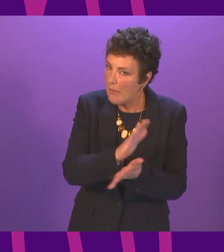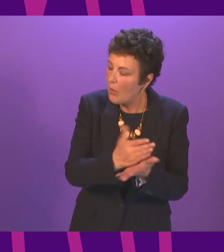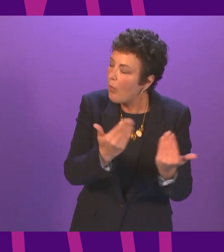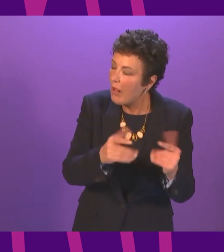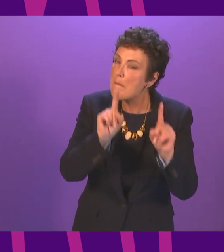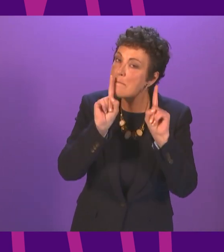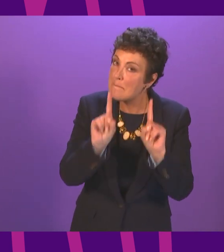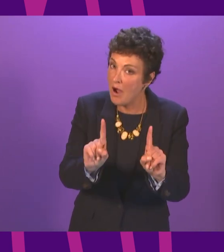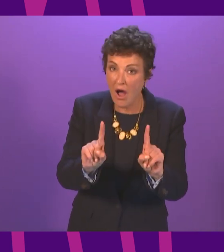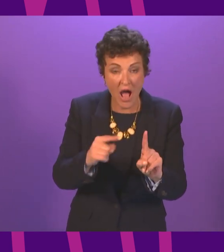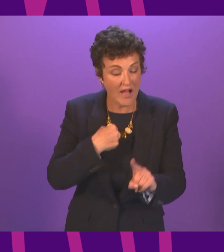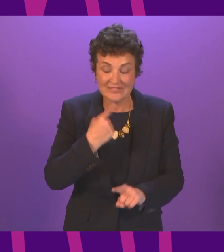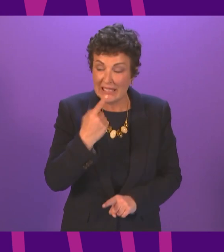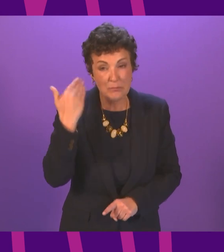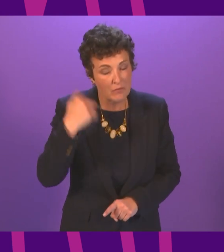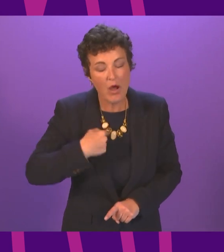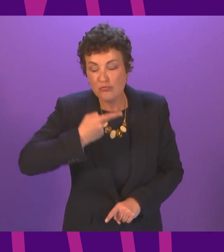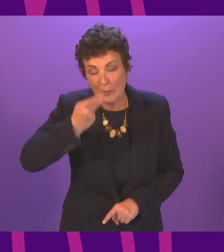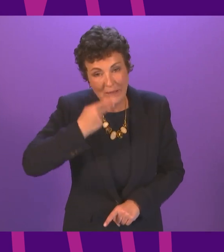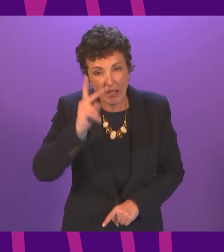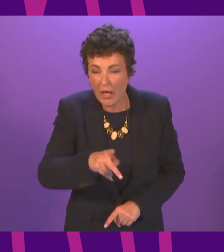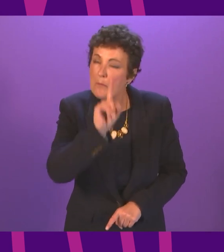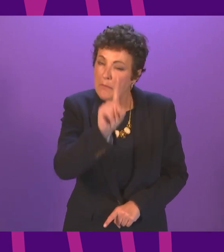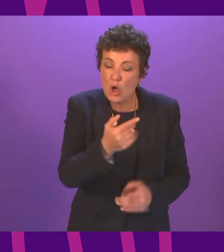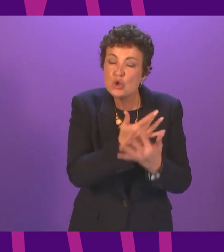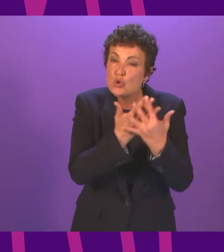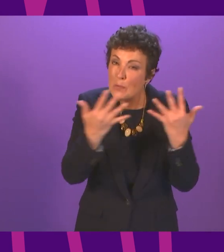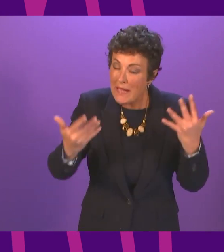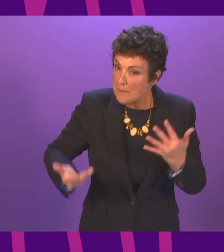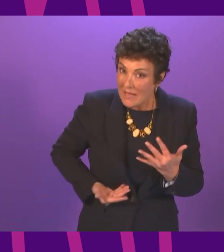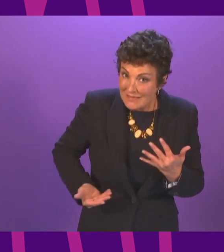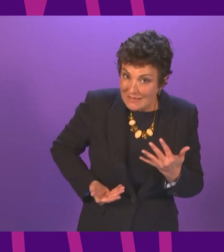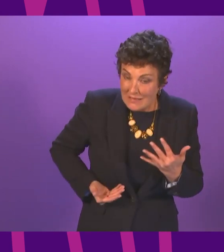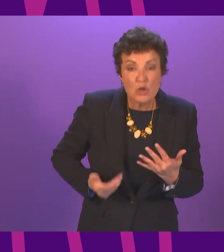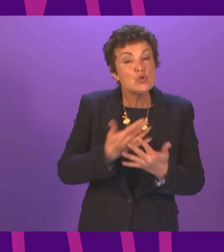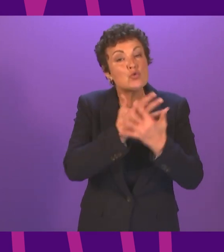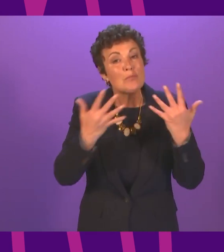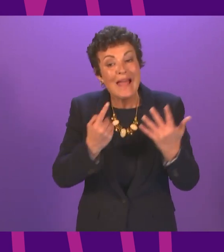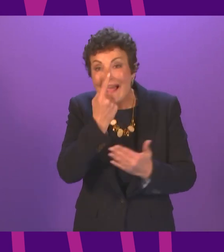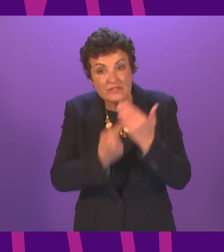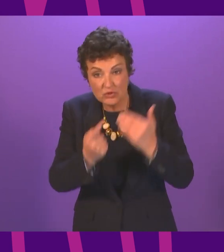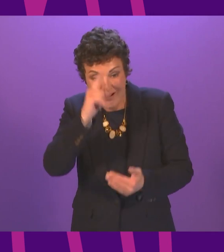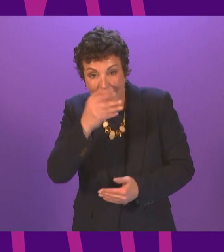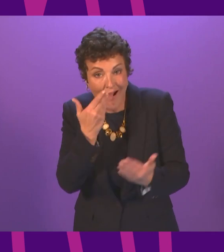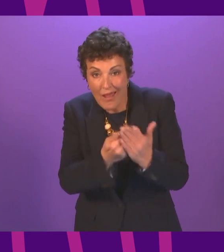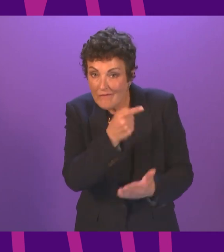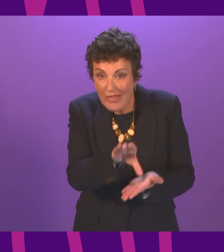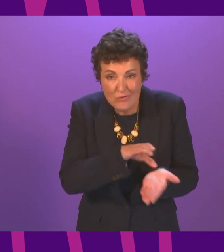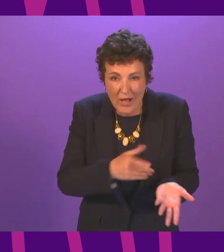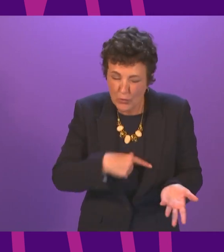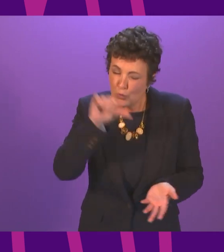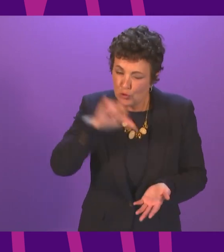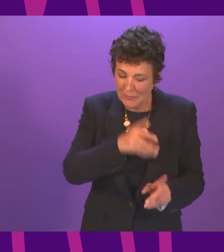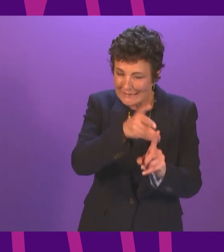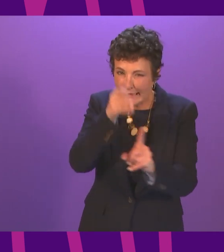I have made the point before, and I will do so again, that too many businesses and individuals have fallen through the net. We should be looking at where the